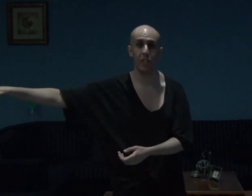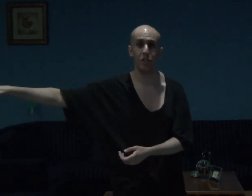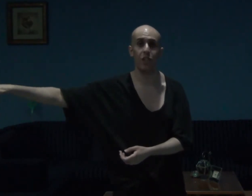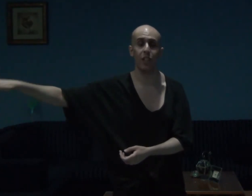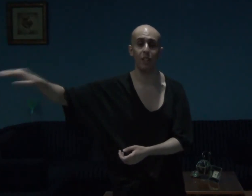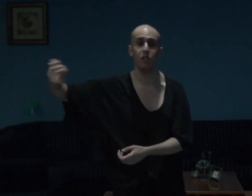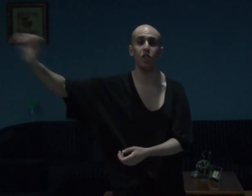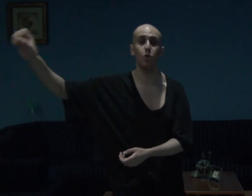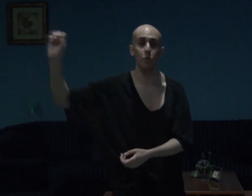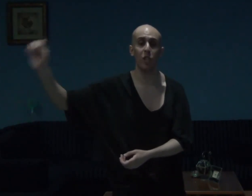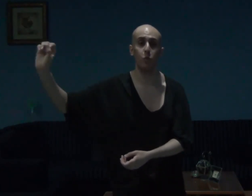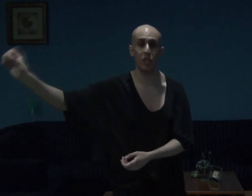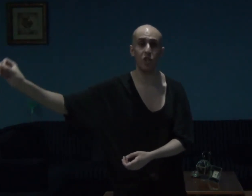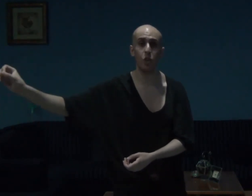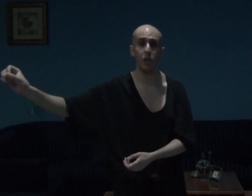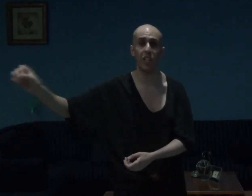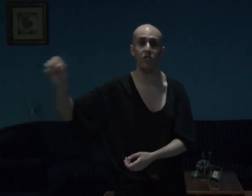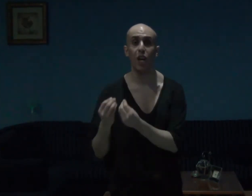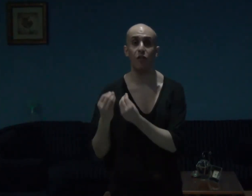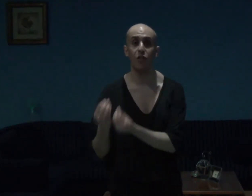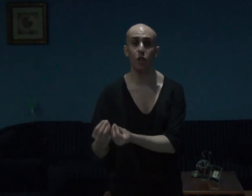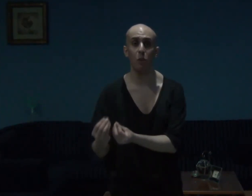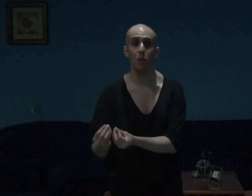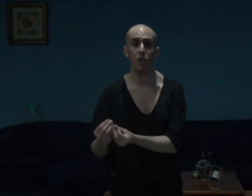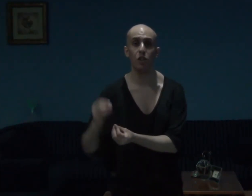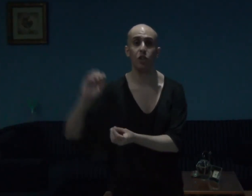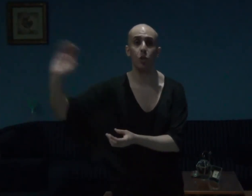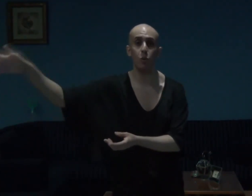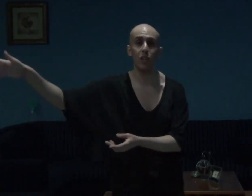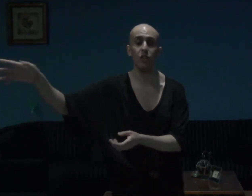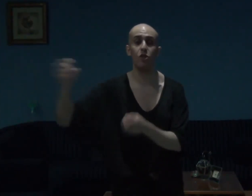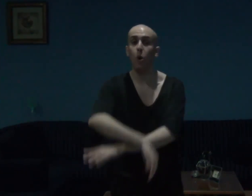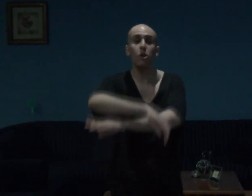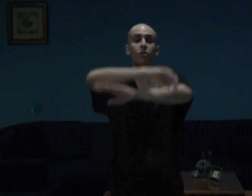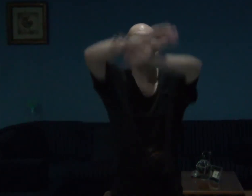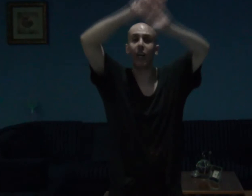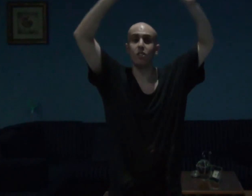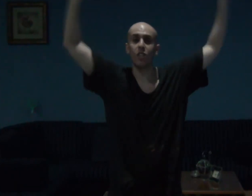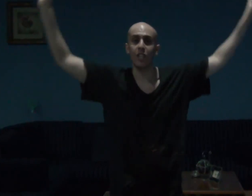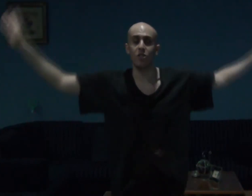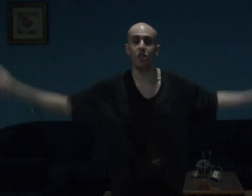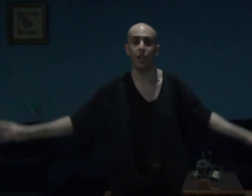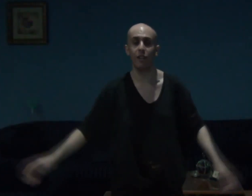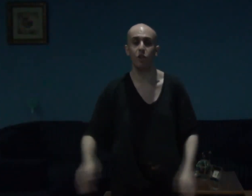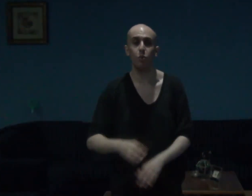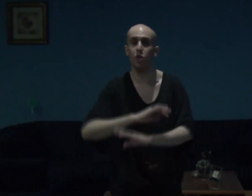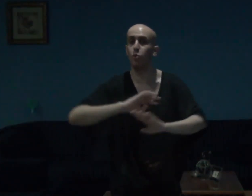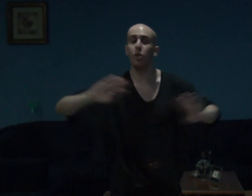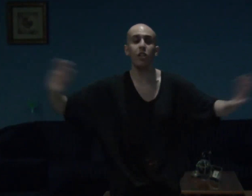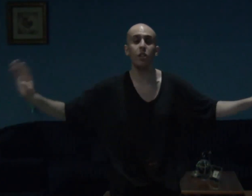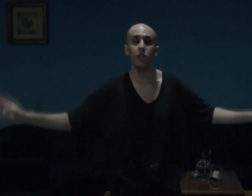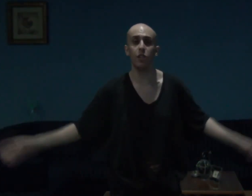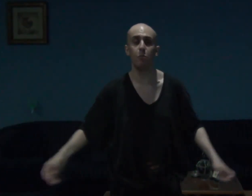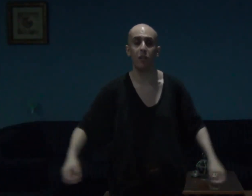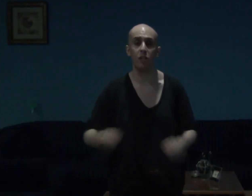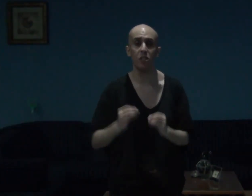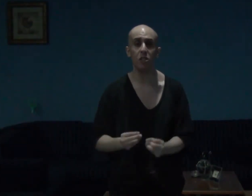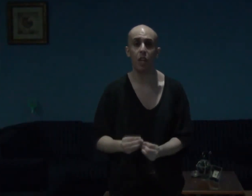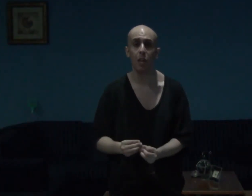guys and gals, it really was great, and phenomenal she was, all of that, guys and gals, was really good, but this game,